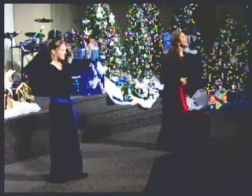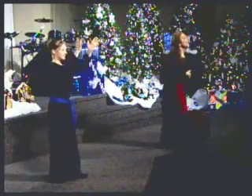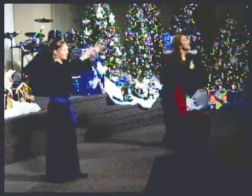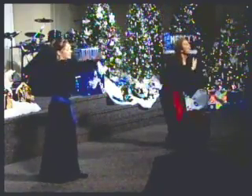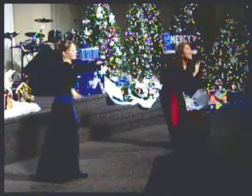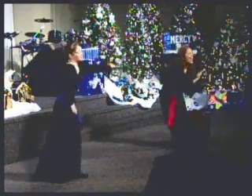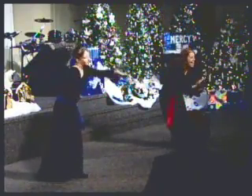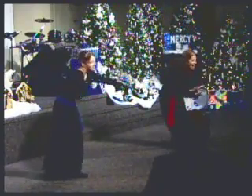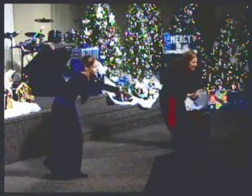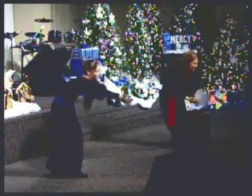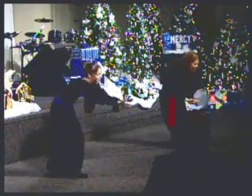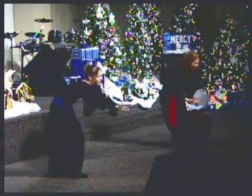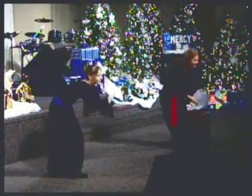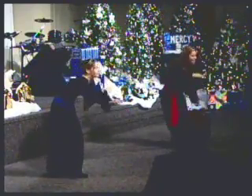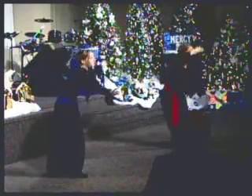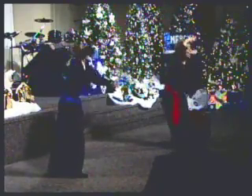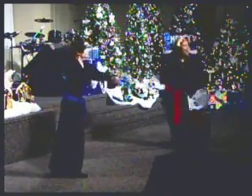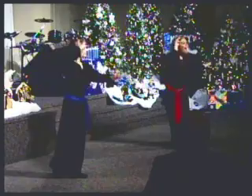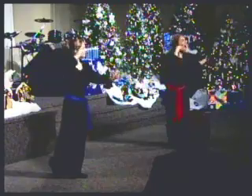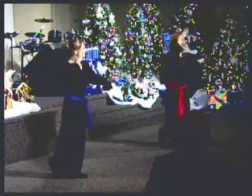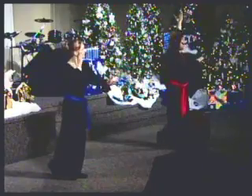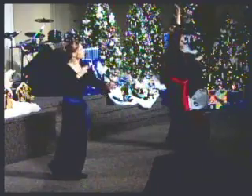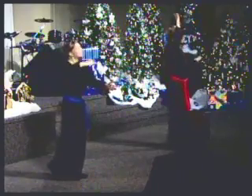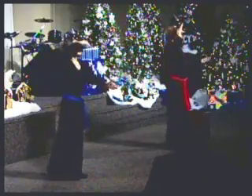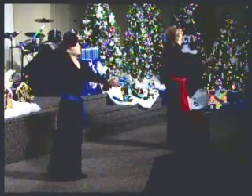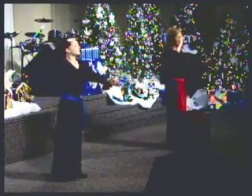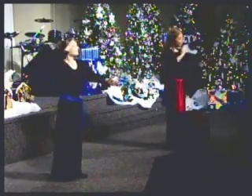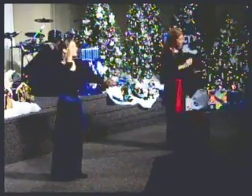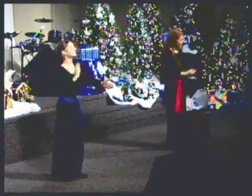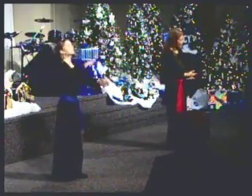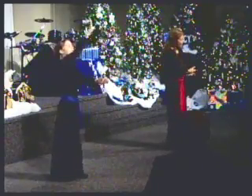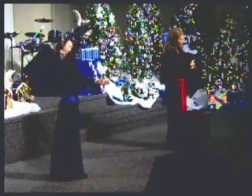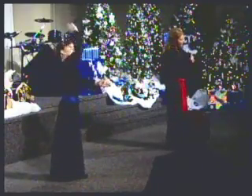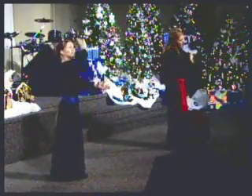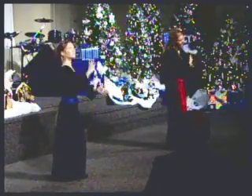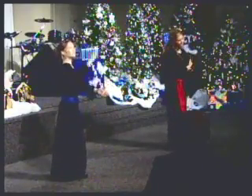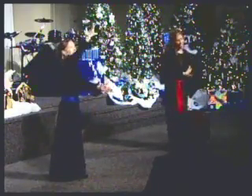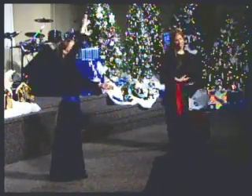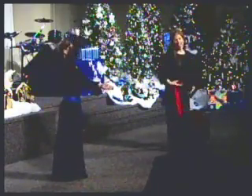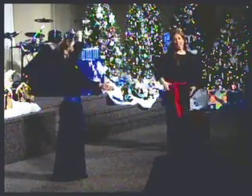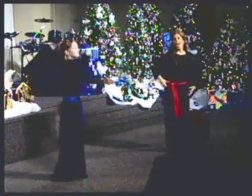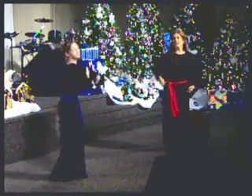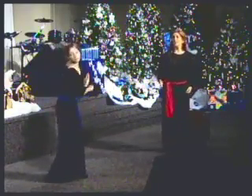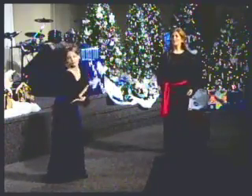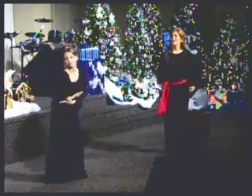Babe, the Son of Mary